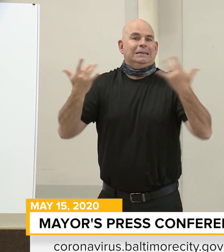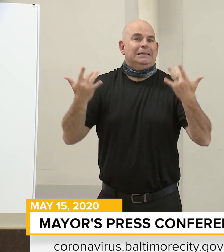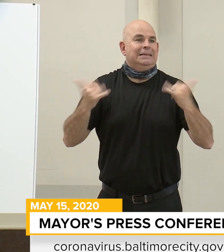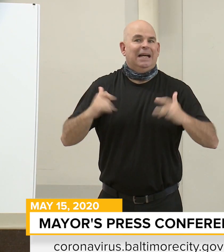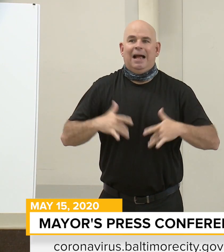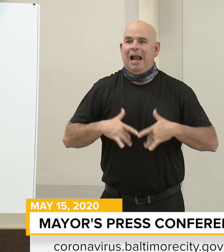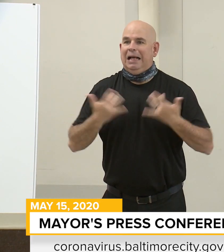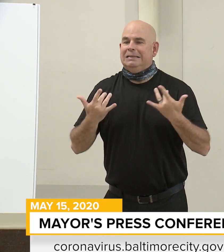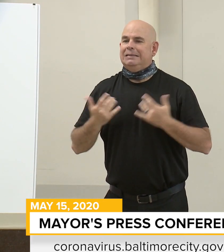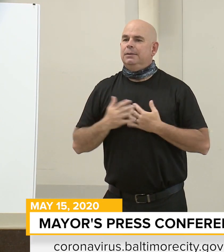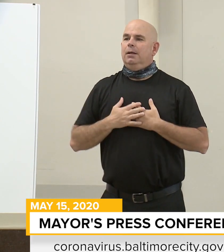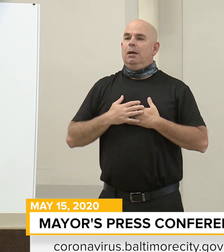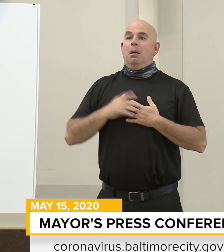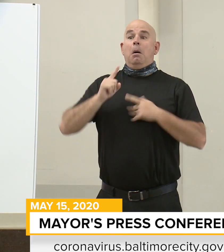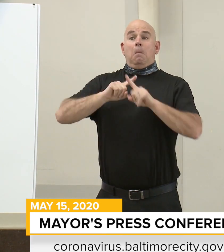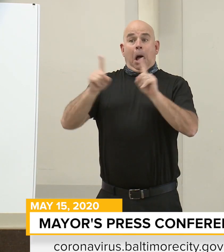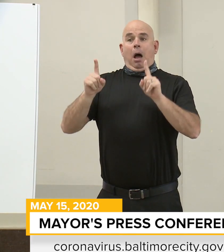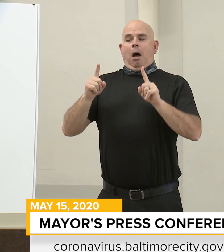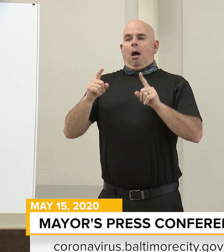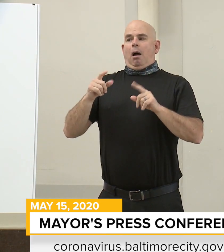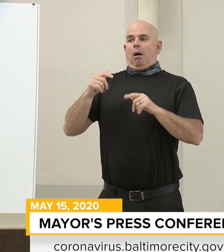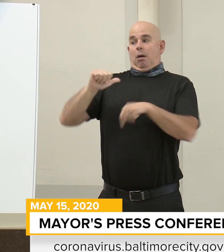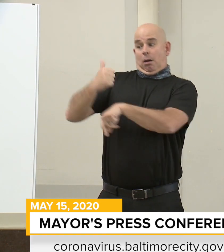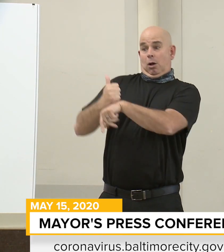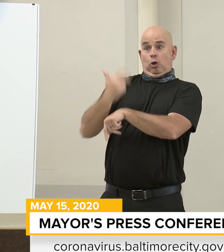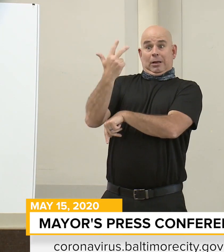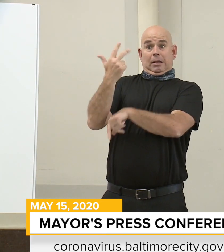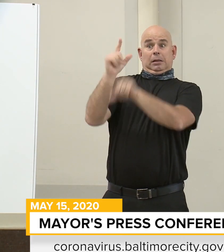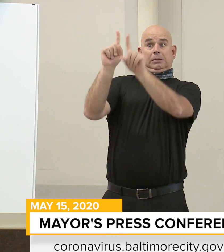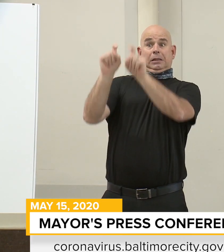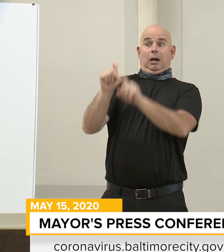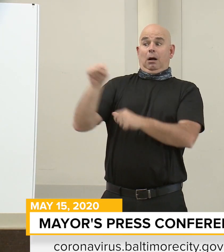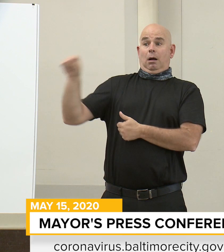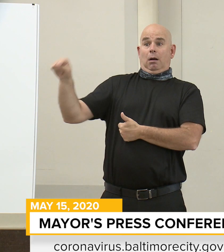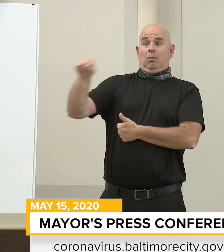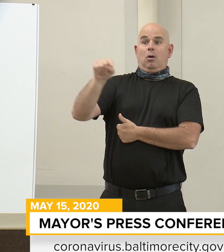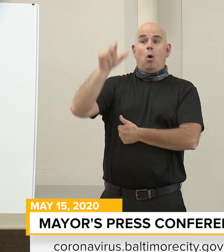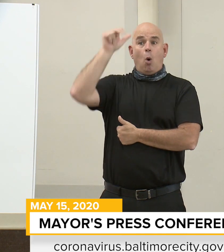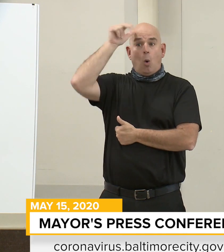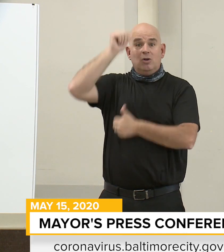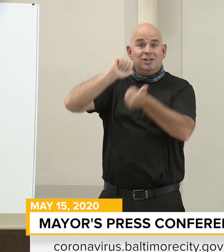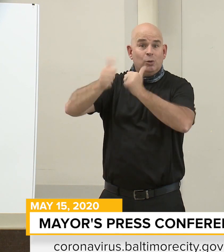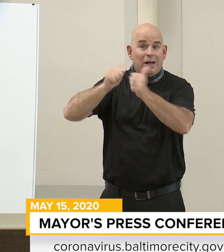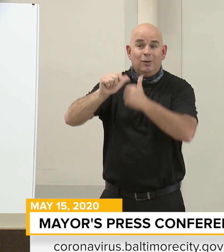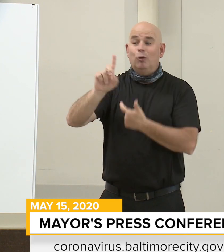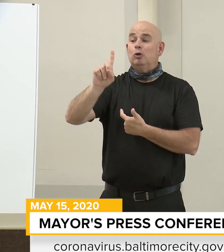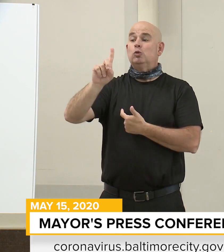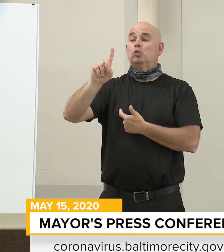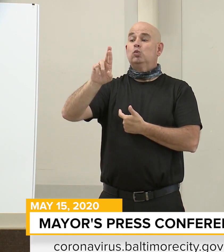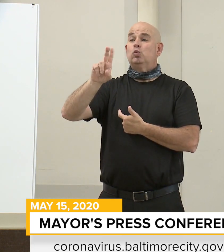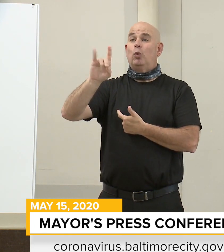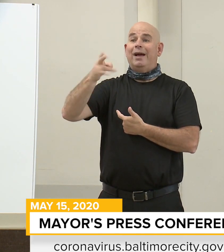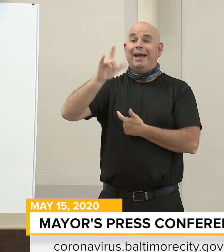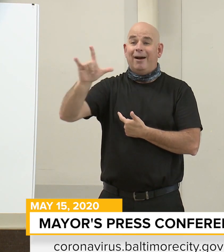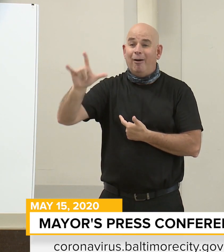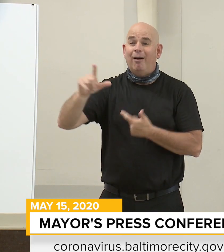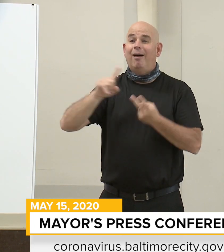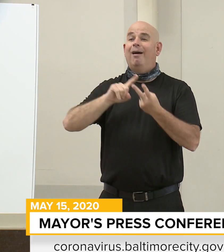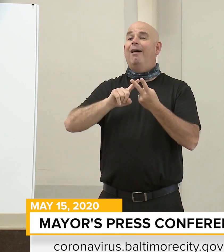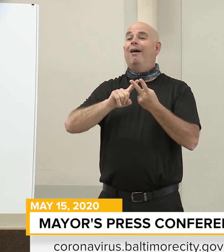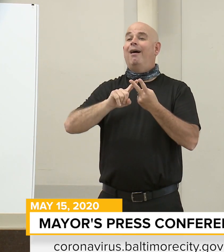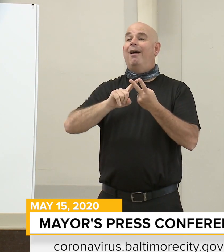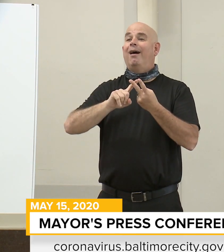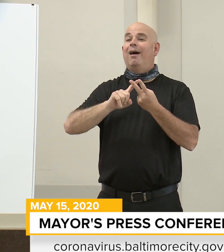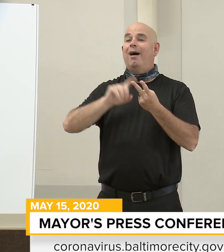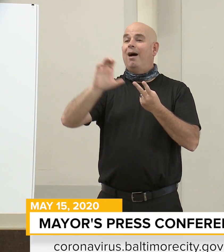addition to our three community-based testing sites at Pimlico, Druid Hill Park, and Clifton Park, the Baltimore City Health Department, in conjunction